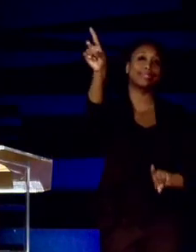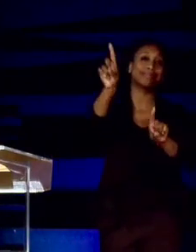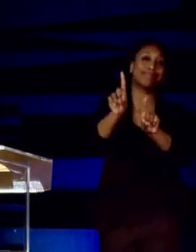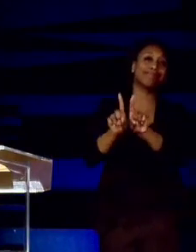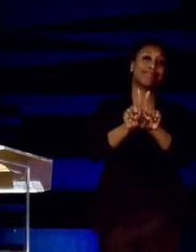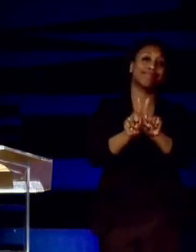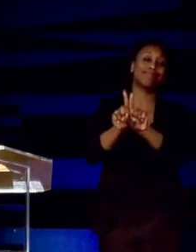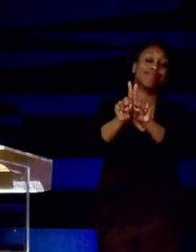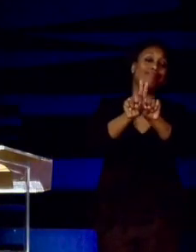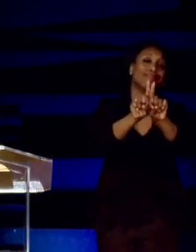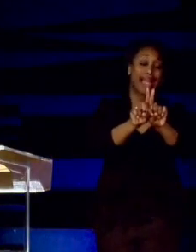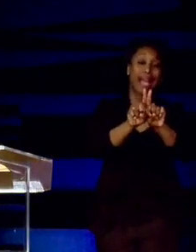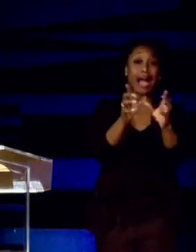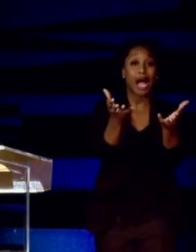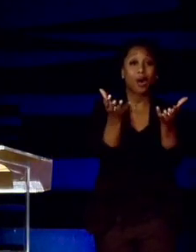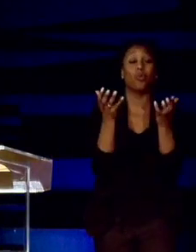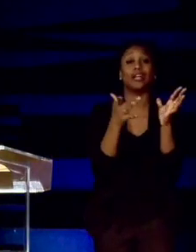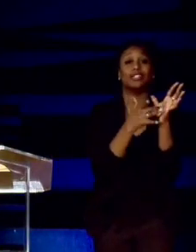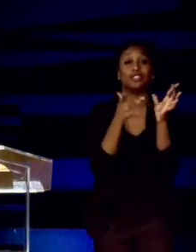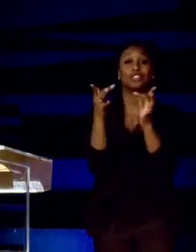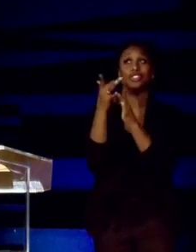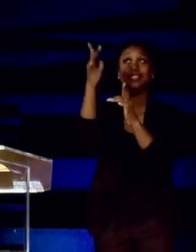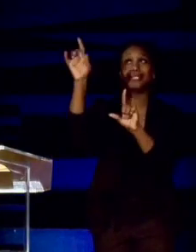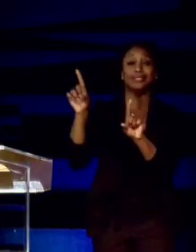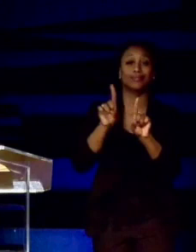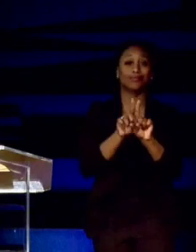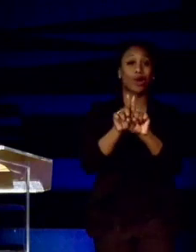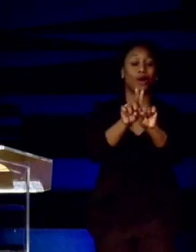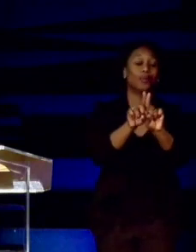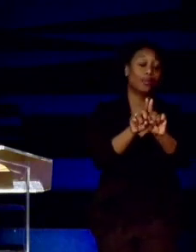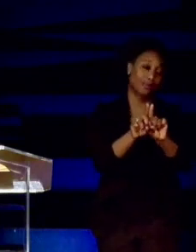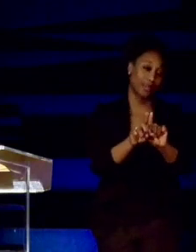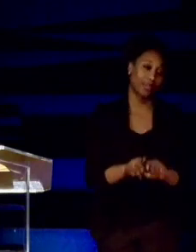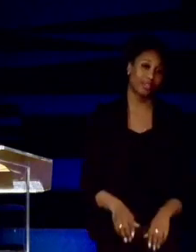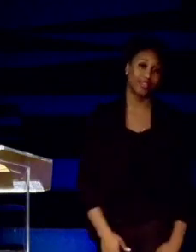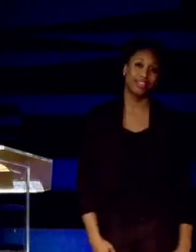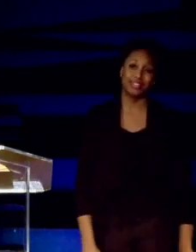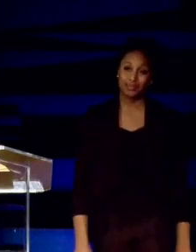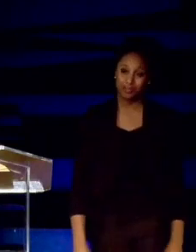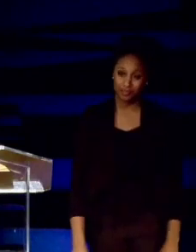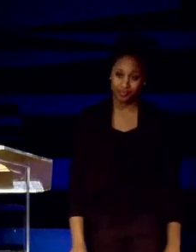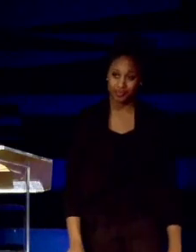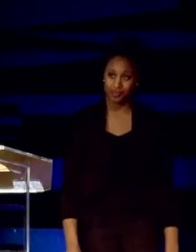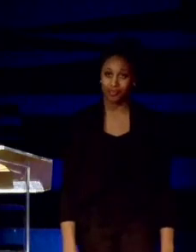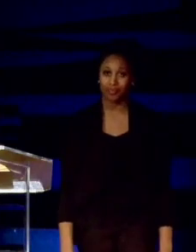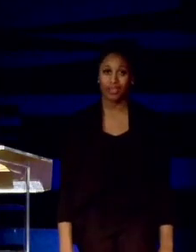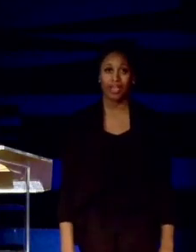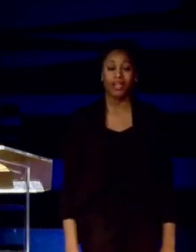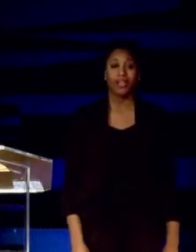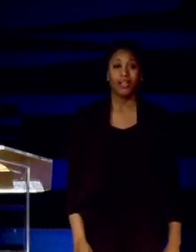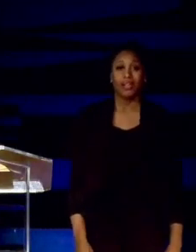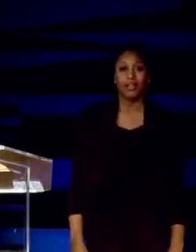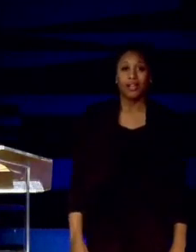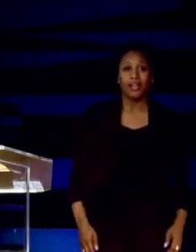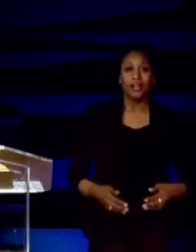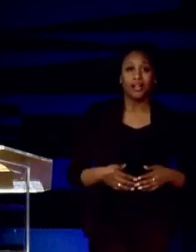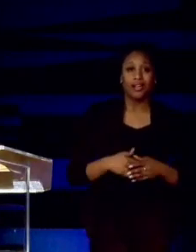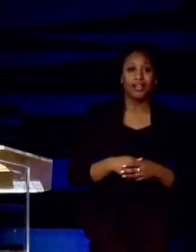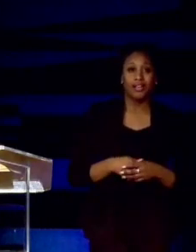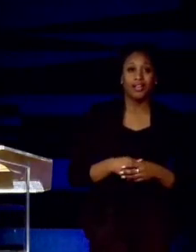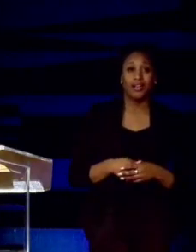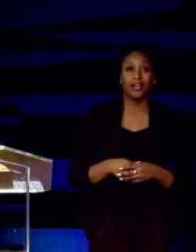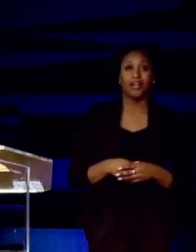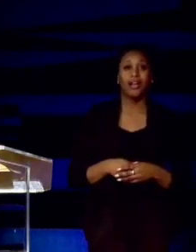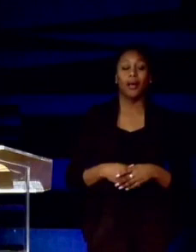want Jesus, y'all got it here, to walk with me. But why does he